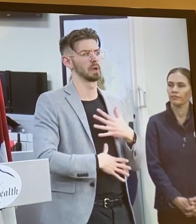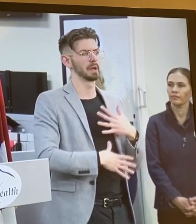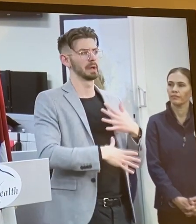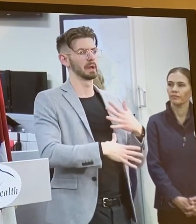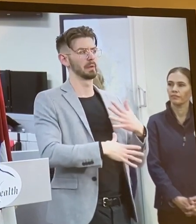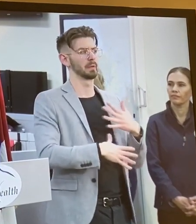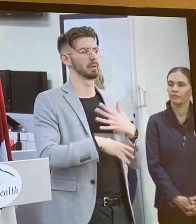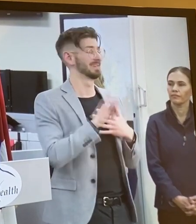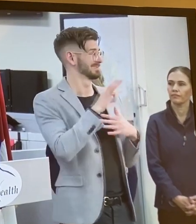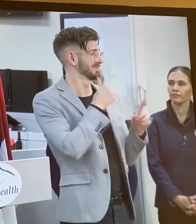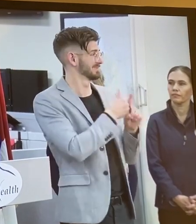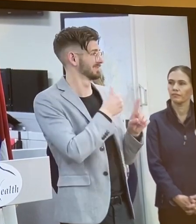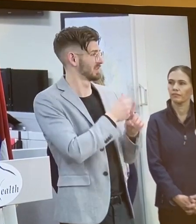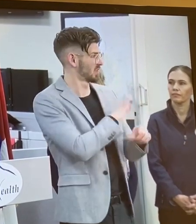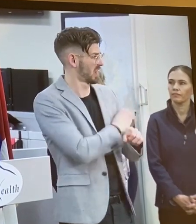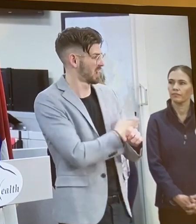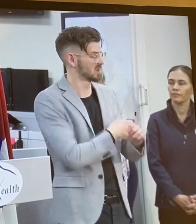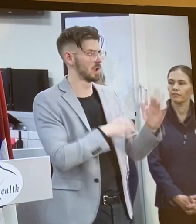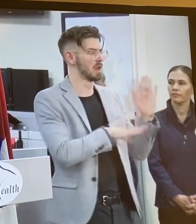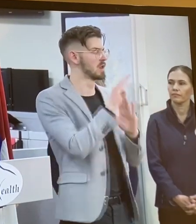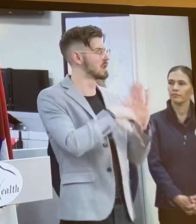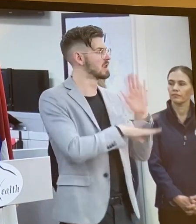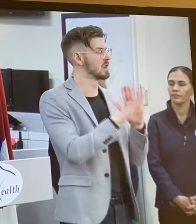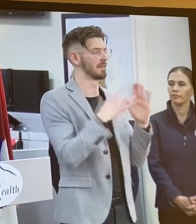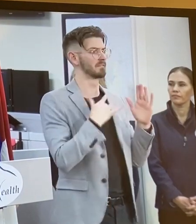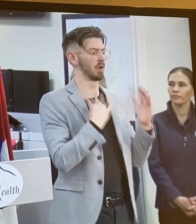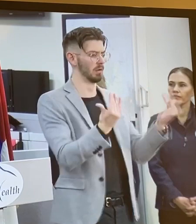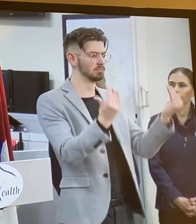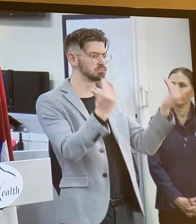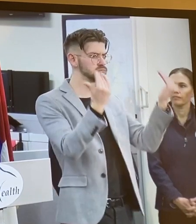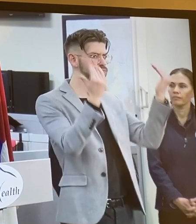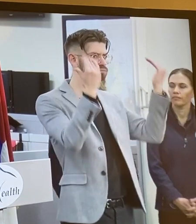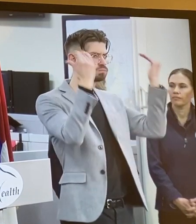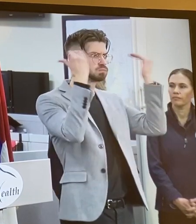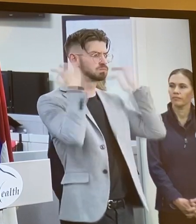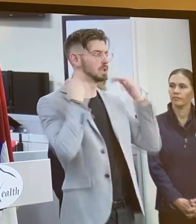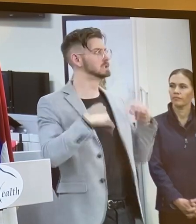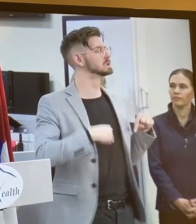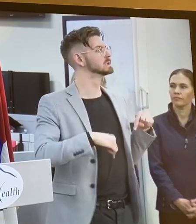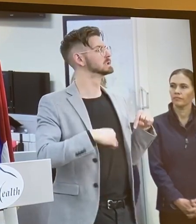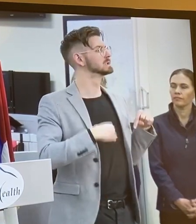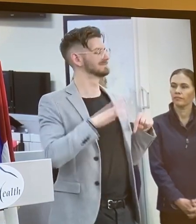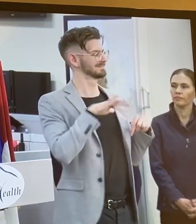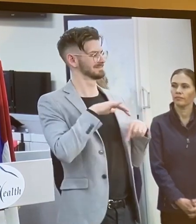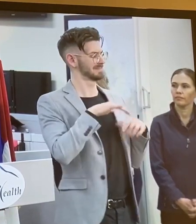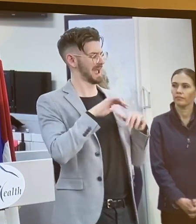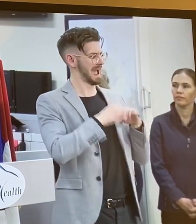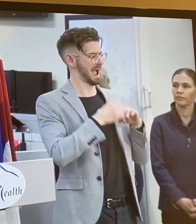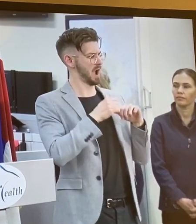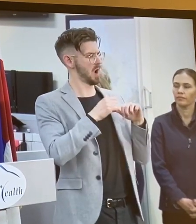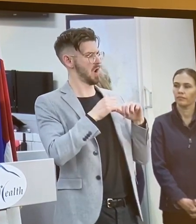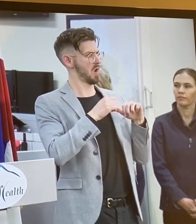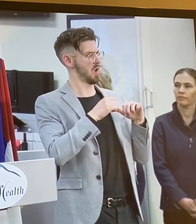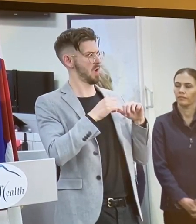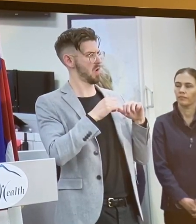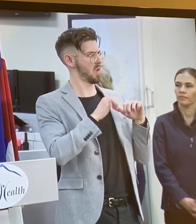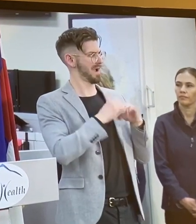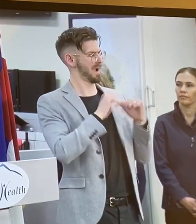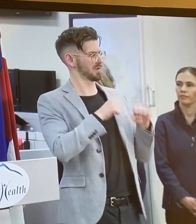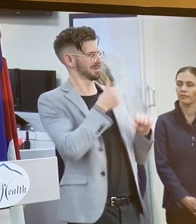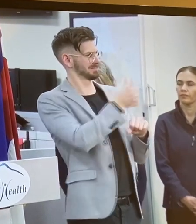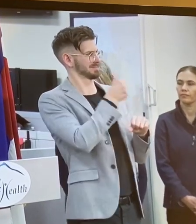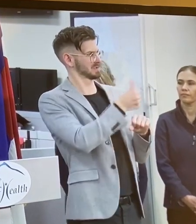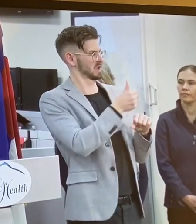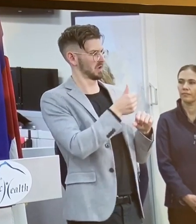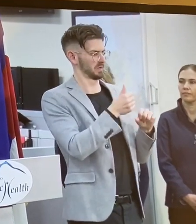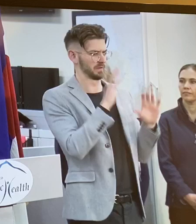If you start to notice that you're becoming overwhelmed, how can you use that time to redirect your mind and care for those around you, care for yourself,